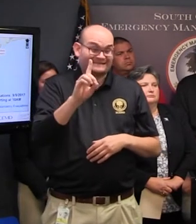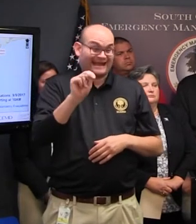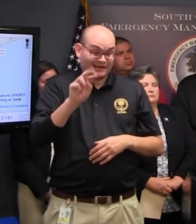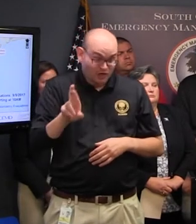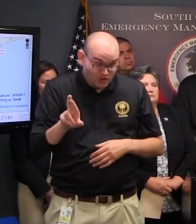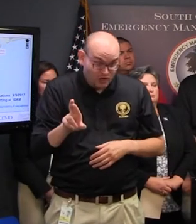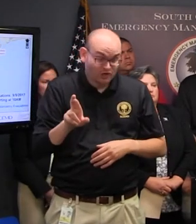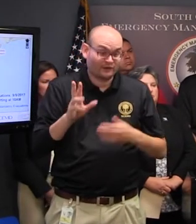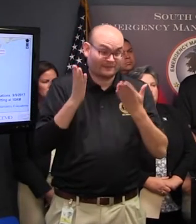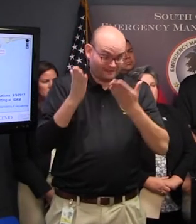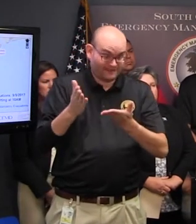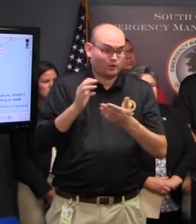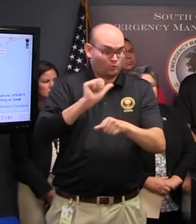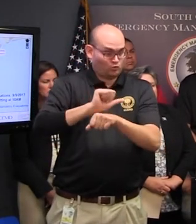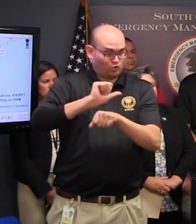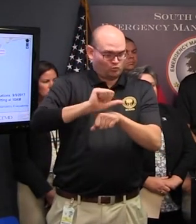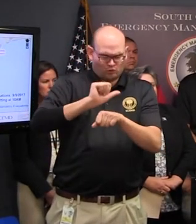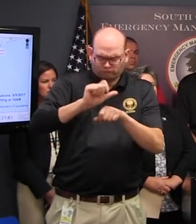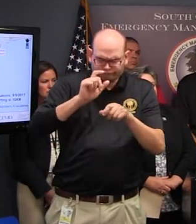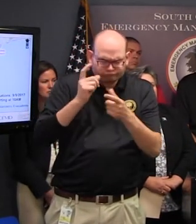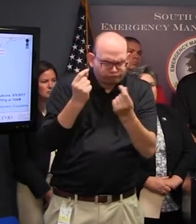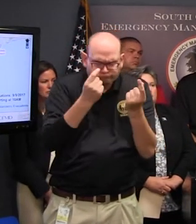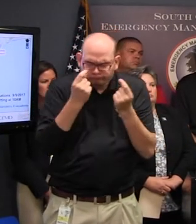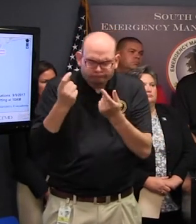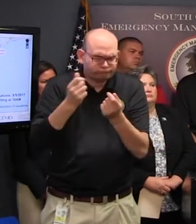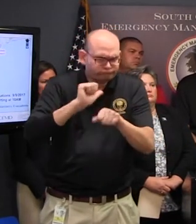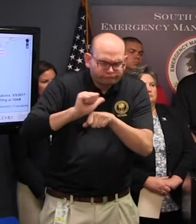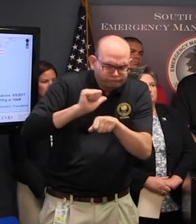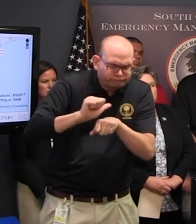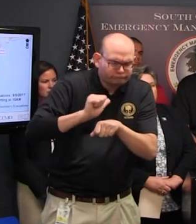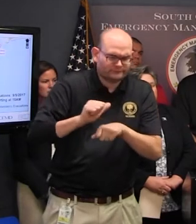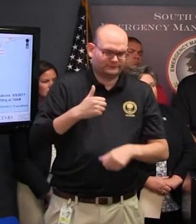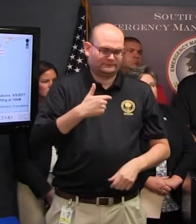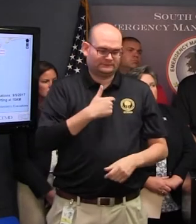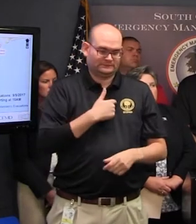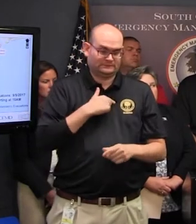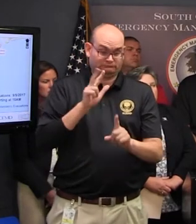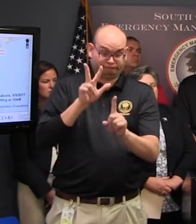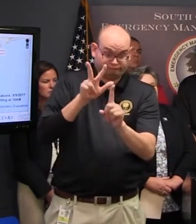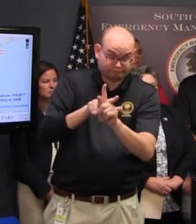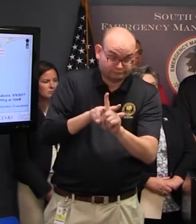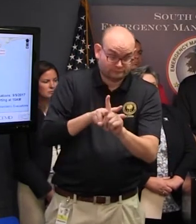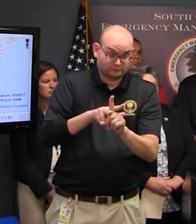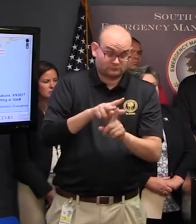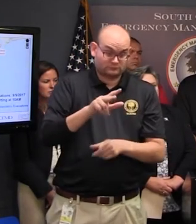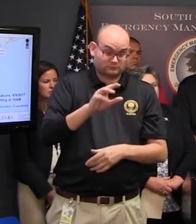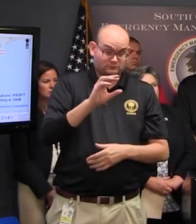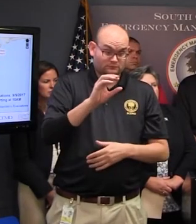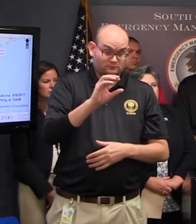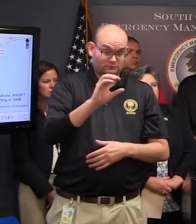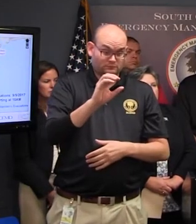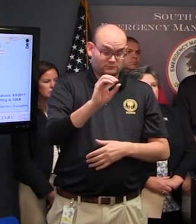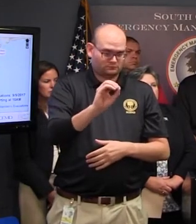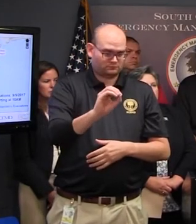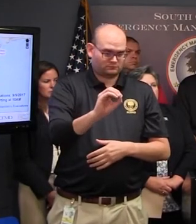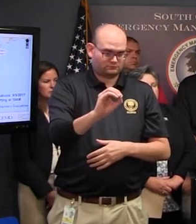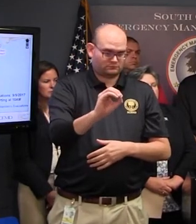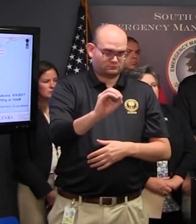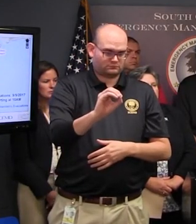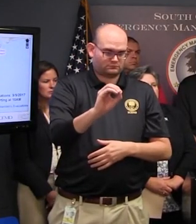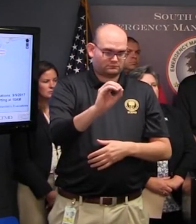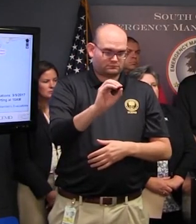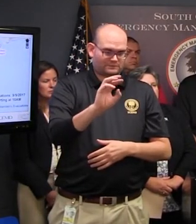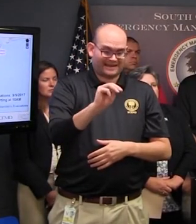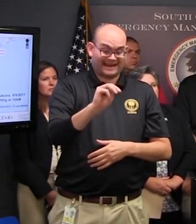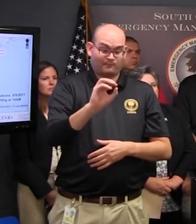duty we have signed today I signed a memorandum of understanding with Governor Rick Scott of Florida to